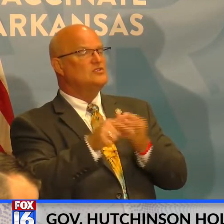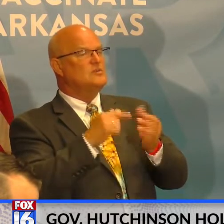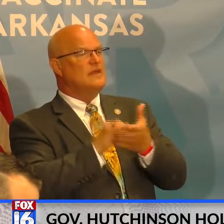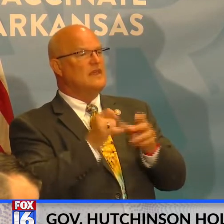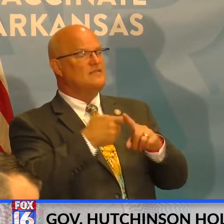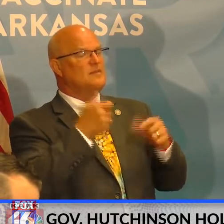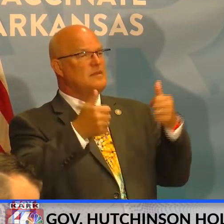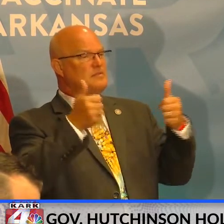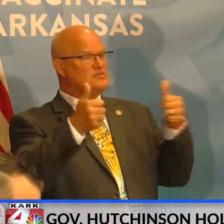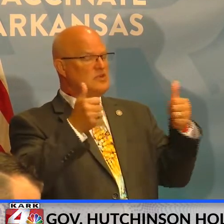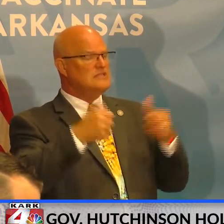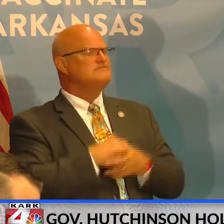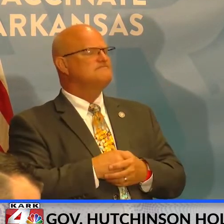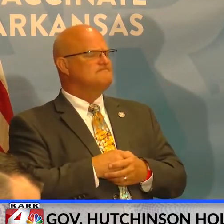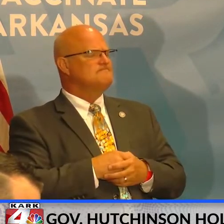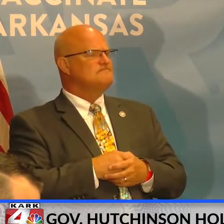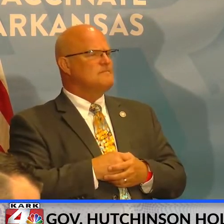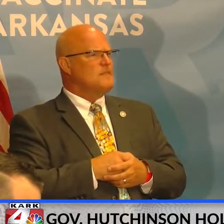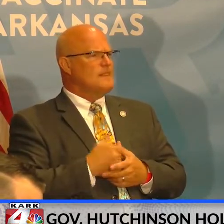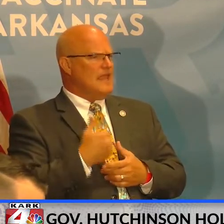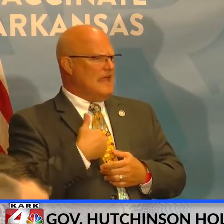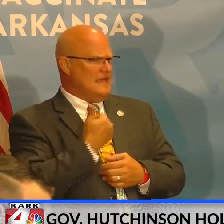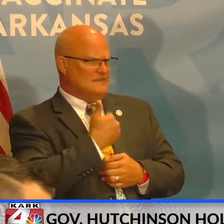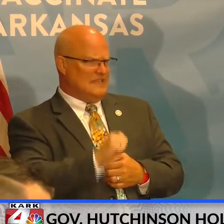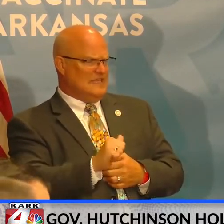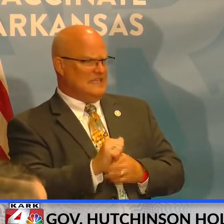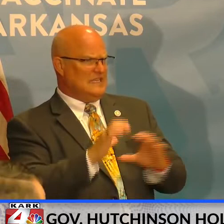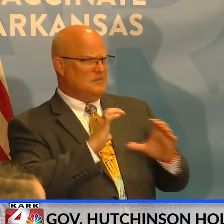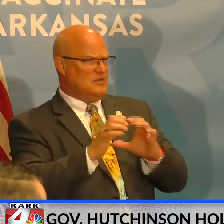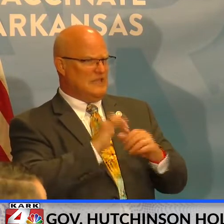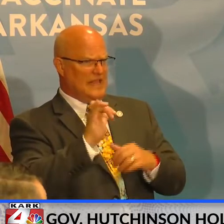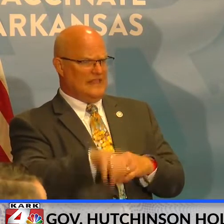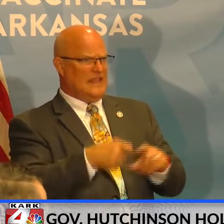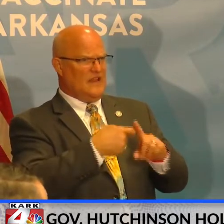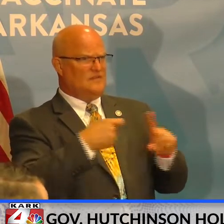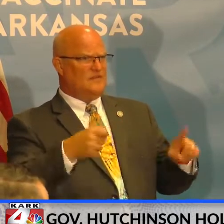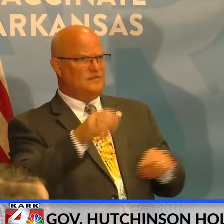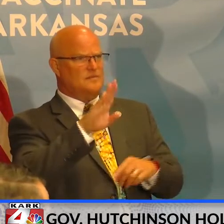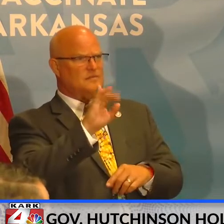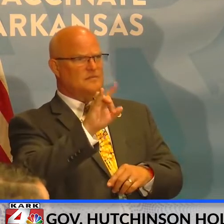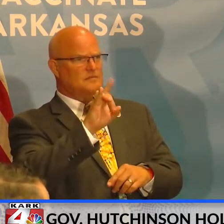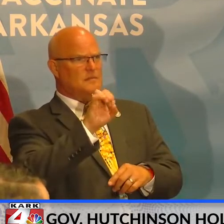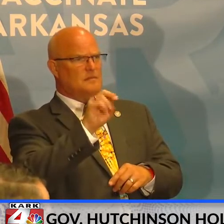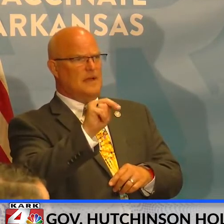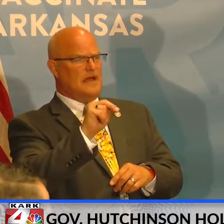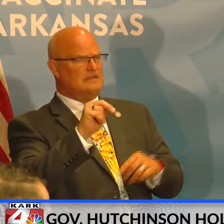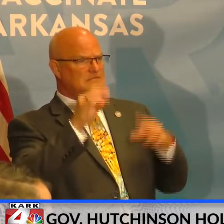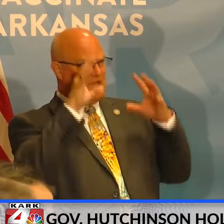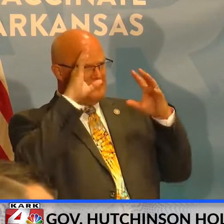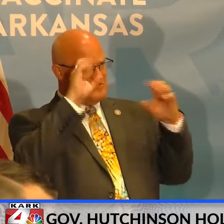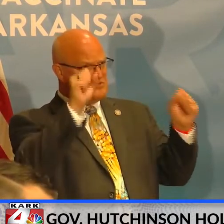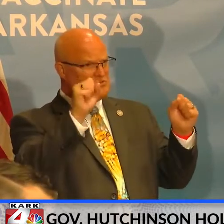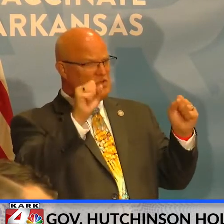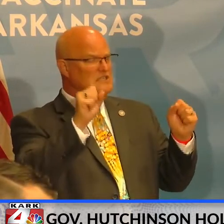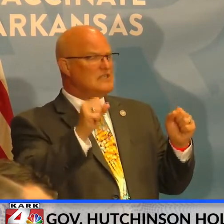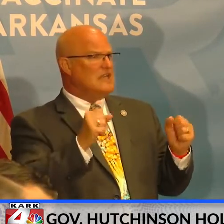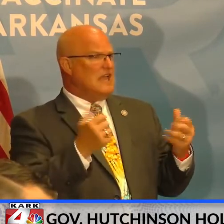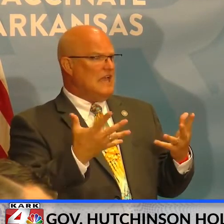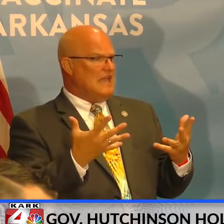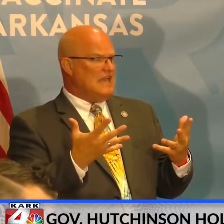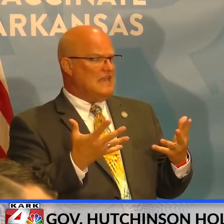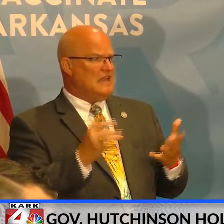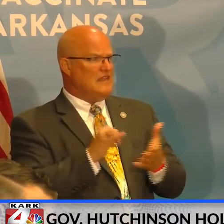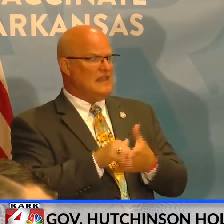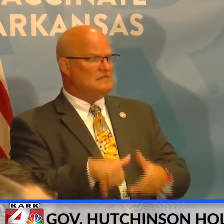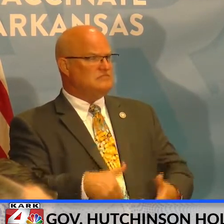from the administration. Have you gotten any kind of communication like that from the Biden administration? And even with the law here blocked, does